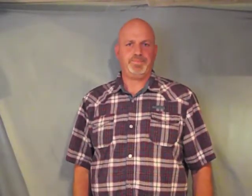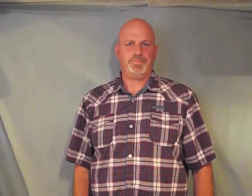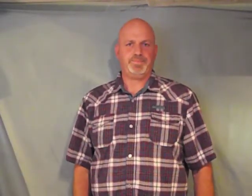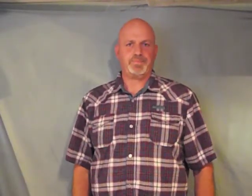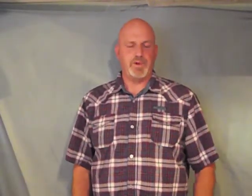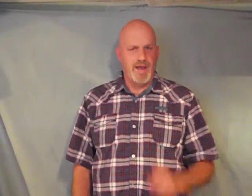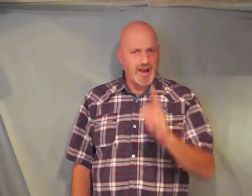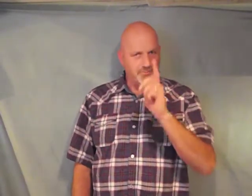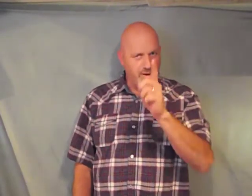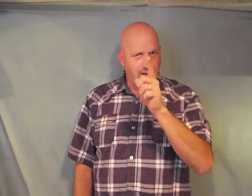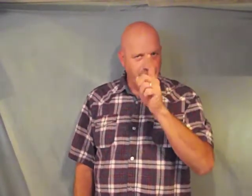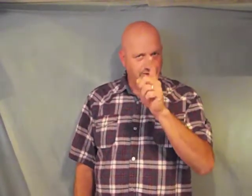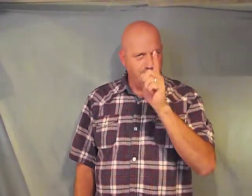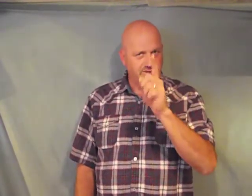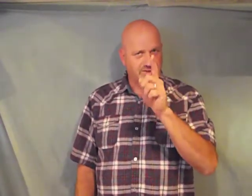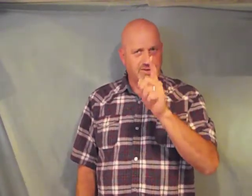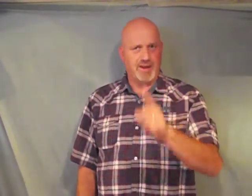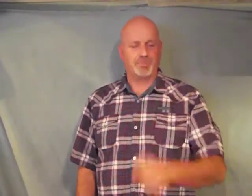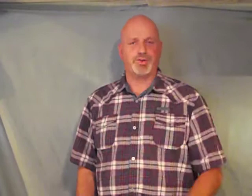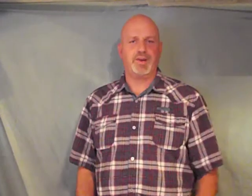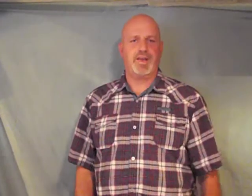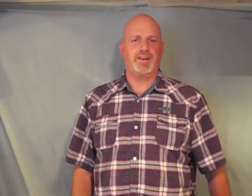but I can promise you it's going to come to an end